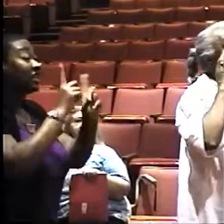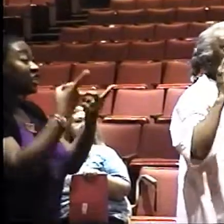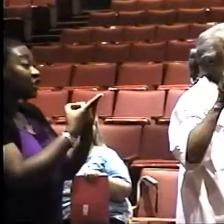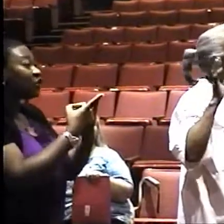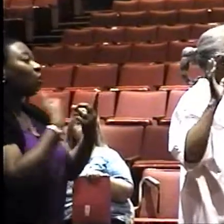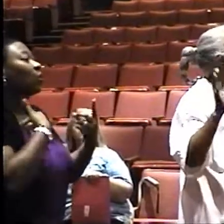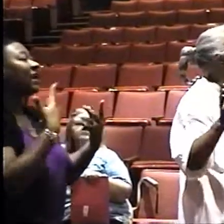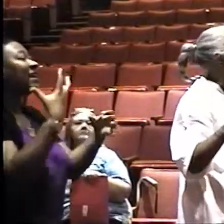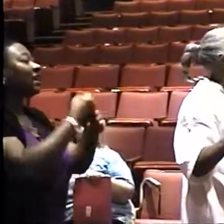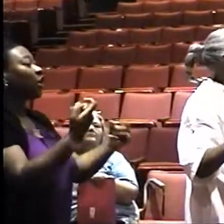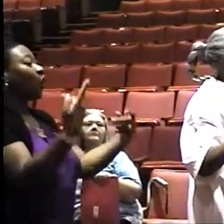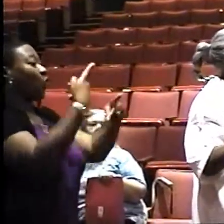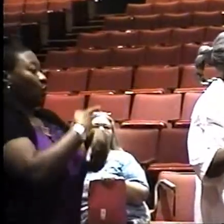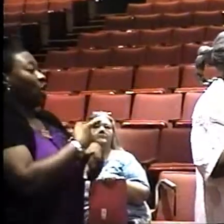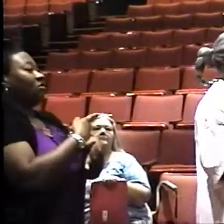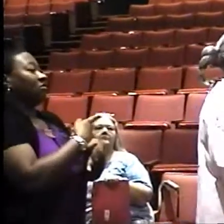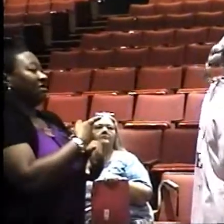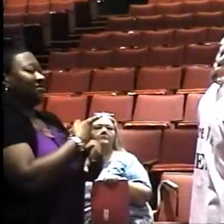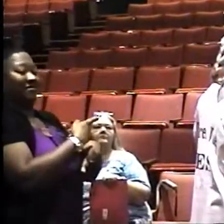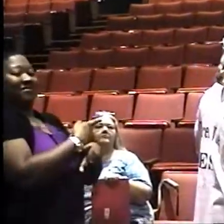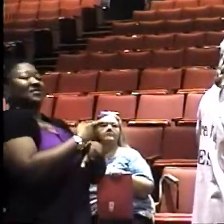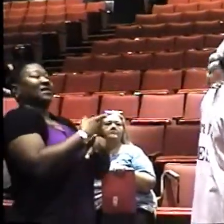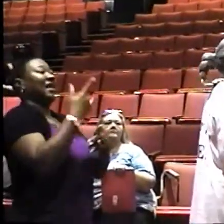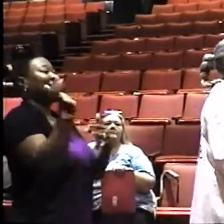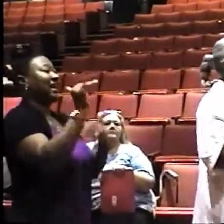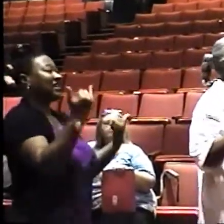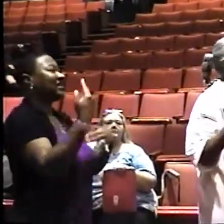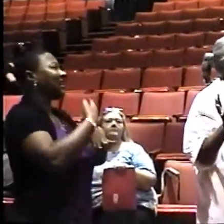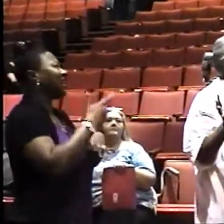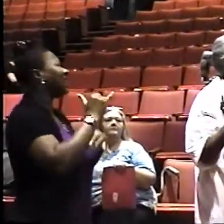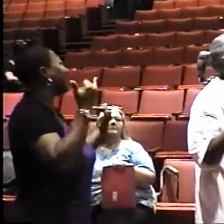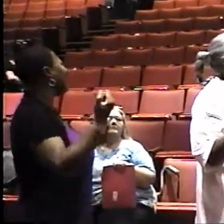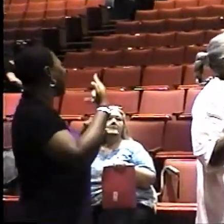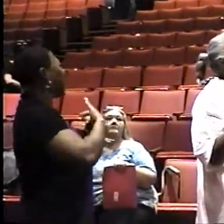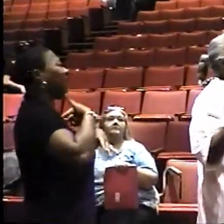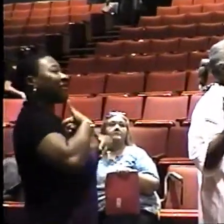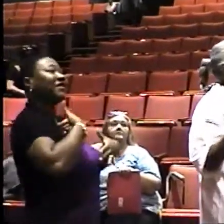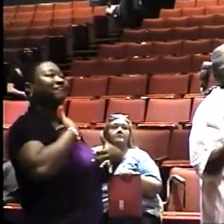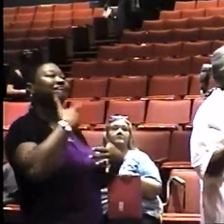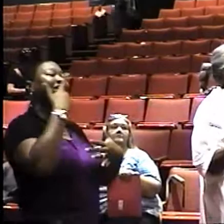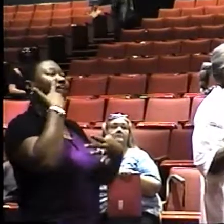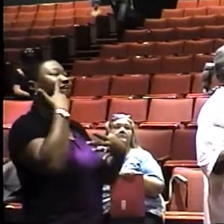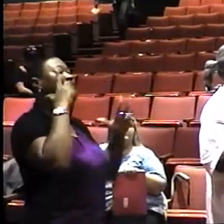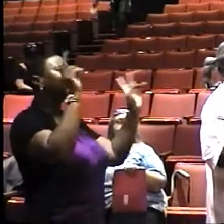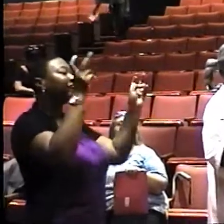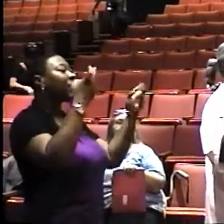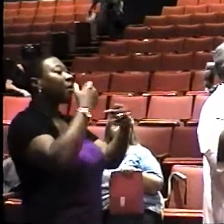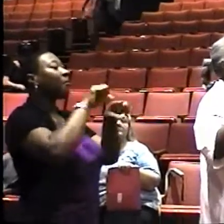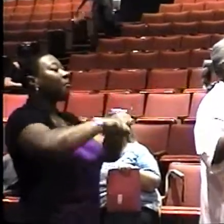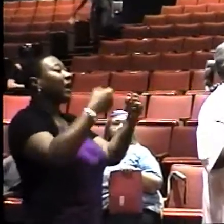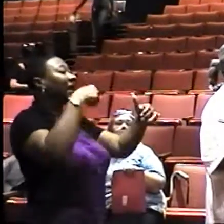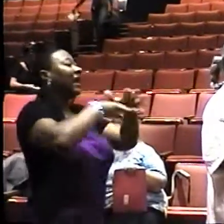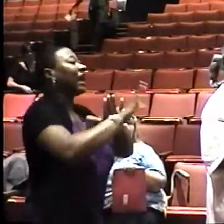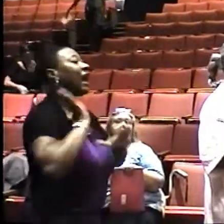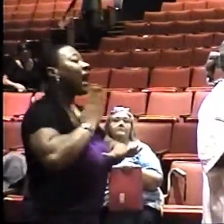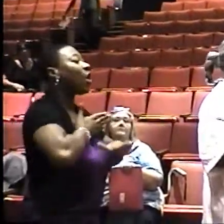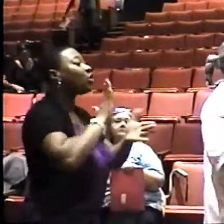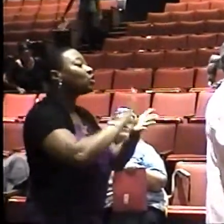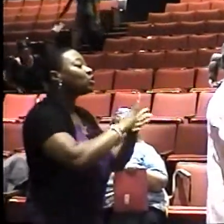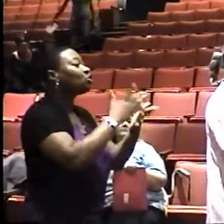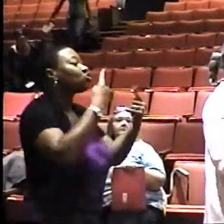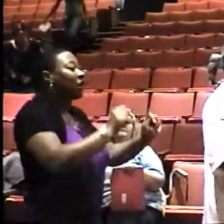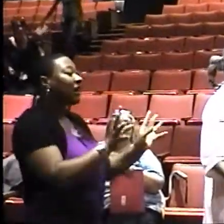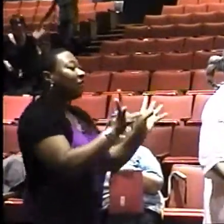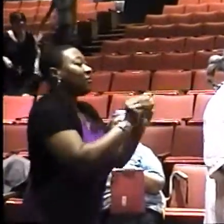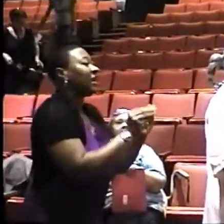we're getting the worst of everything. Just like today, we should not have to break in to our schools in order to have a meeting.